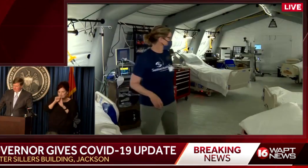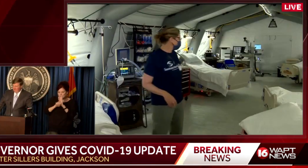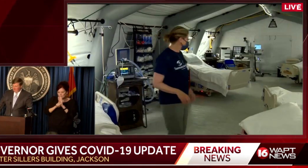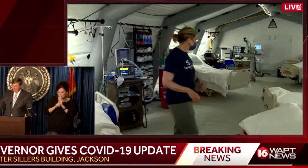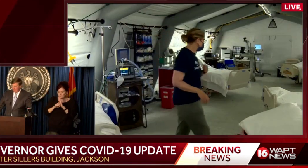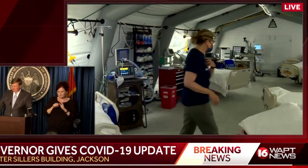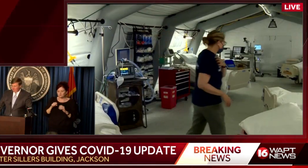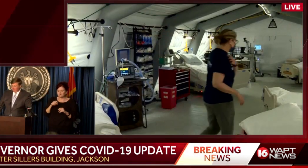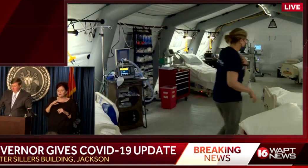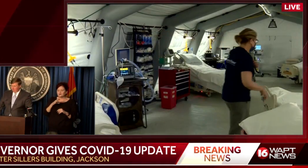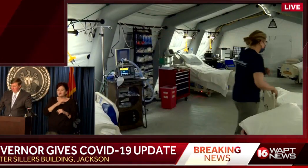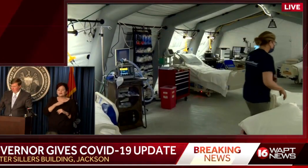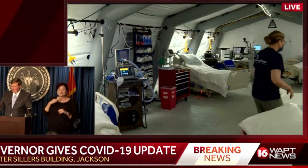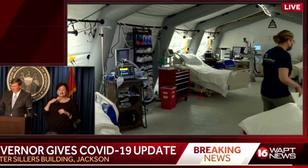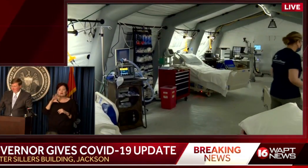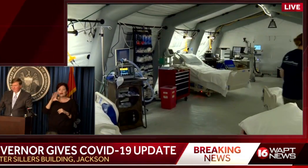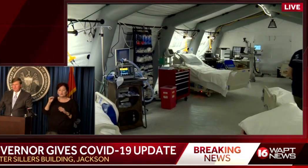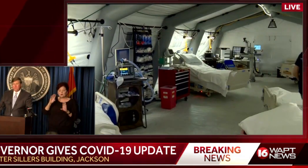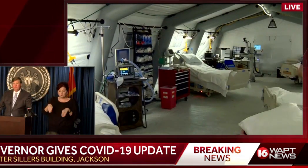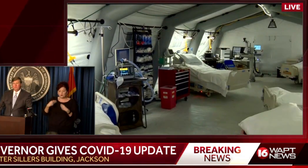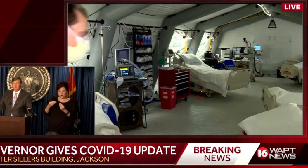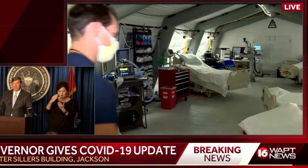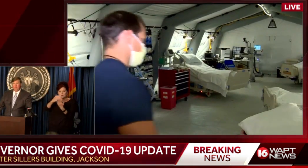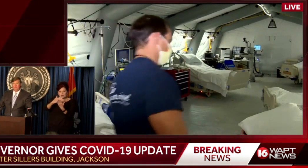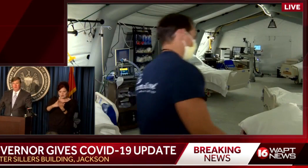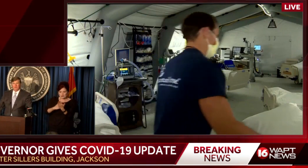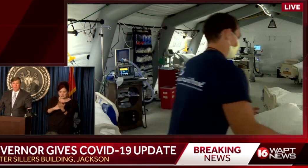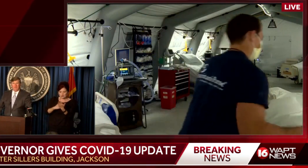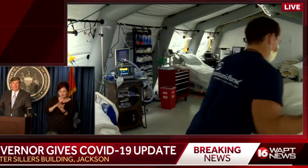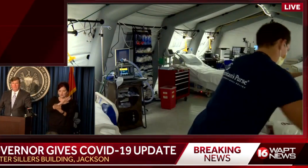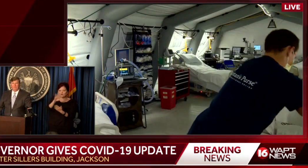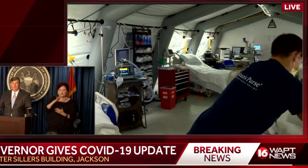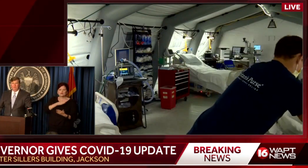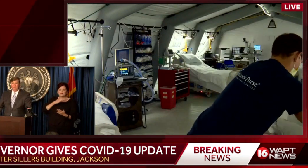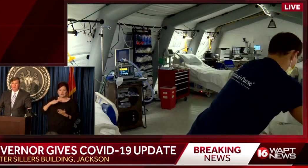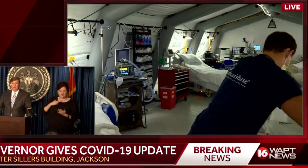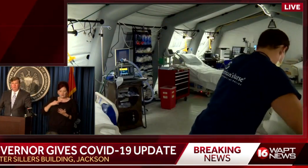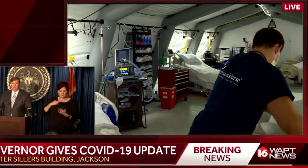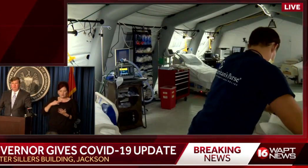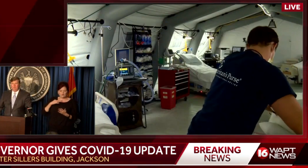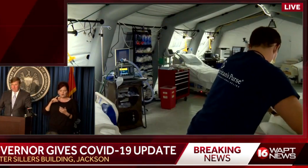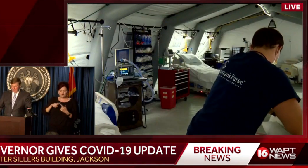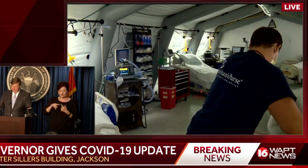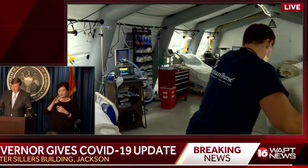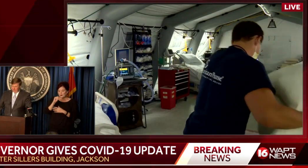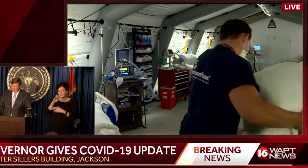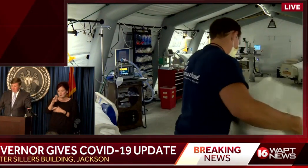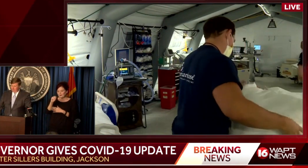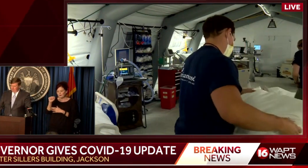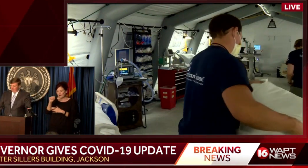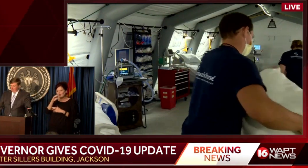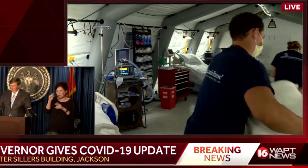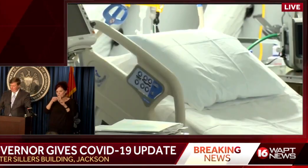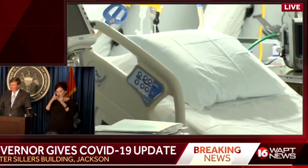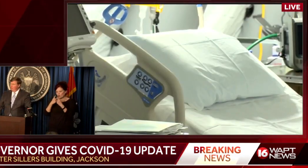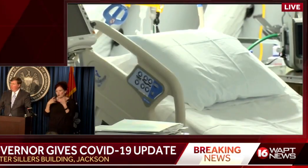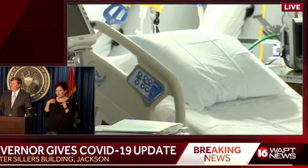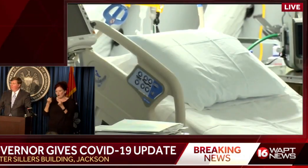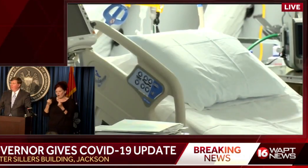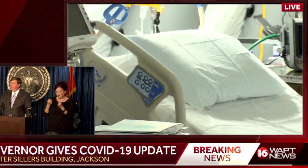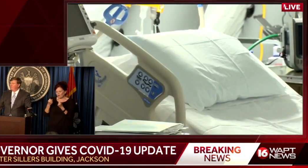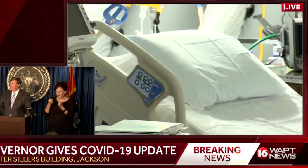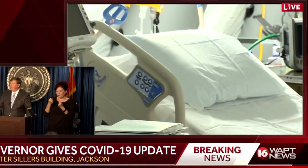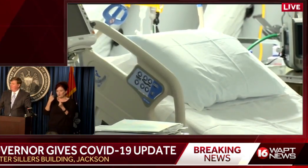The staffing companies are currently providing lists of their staff to both MEMA as well as the Department of Health